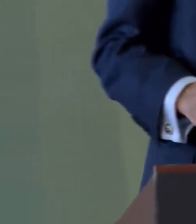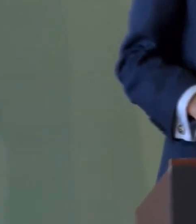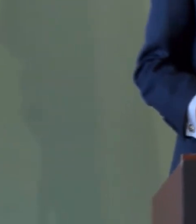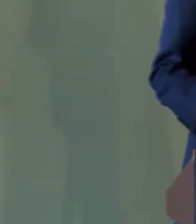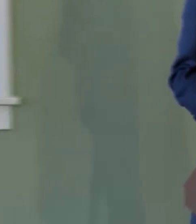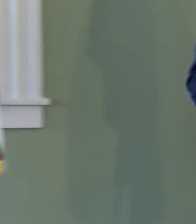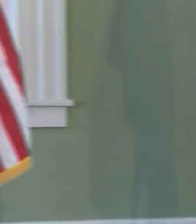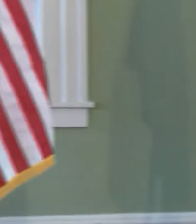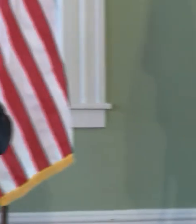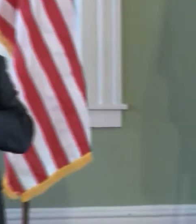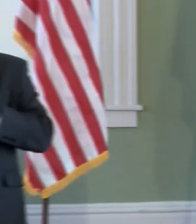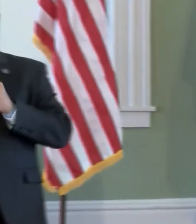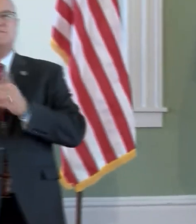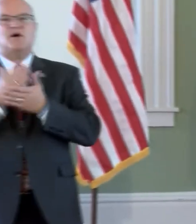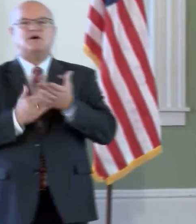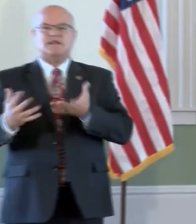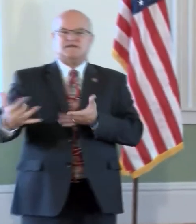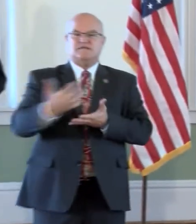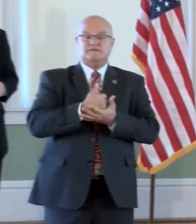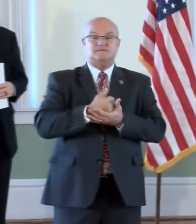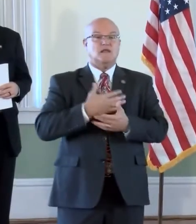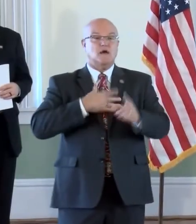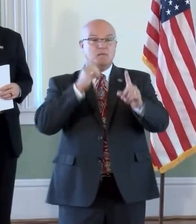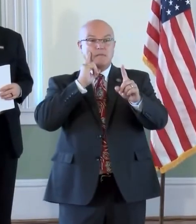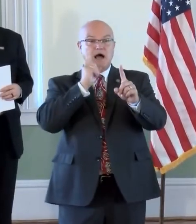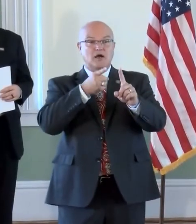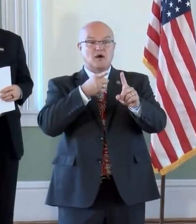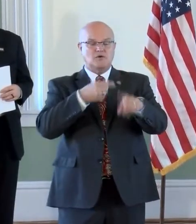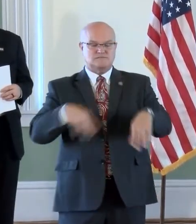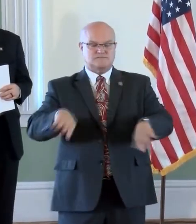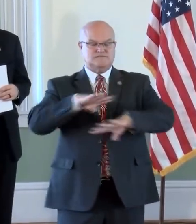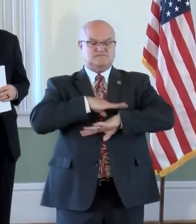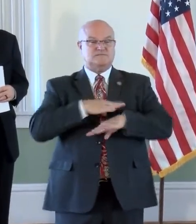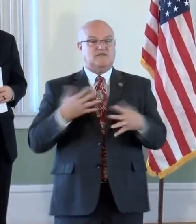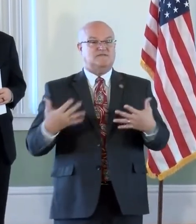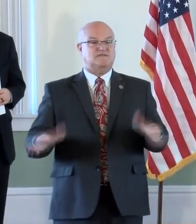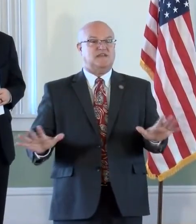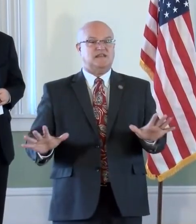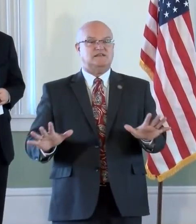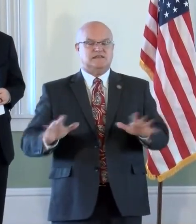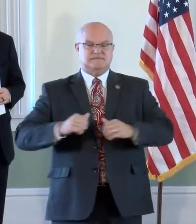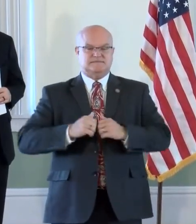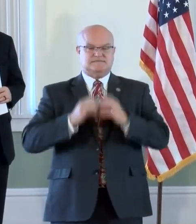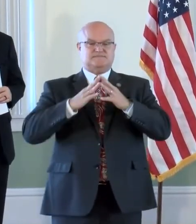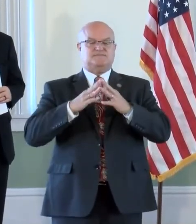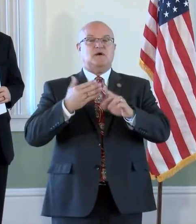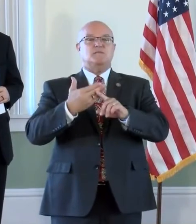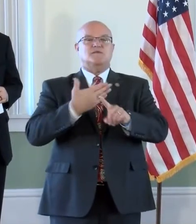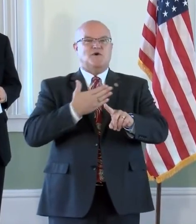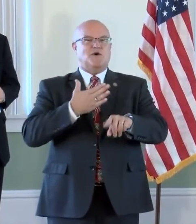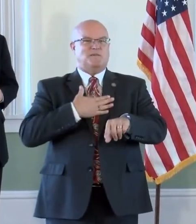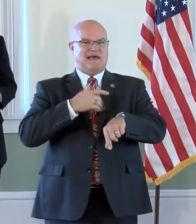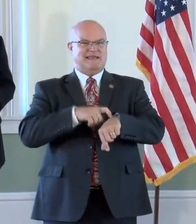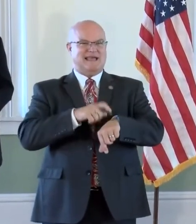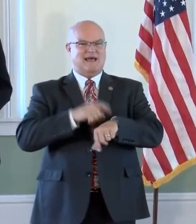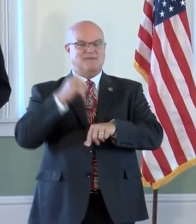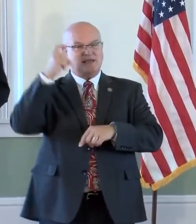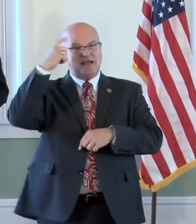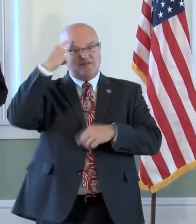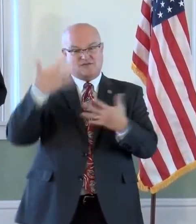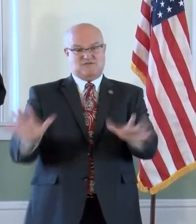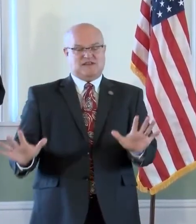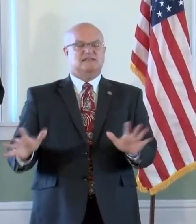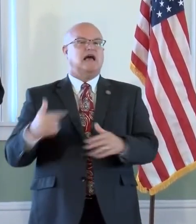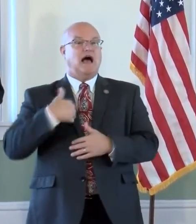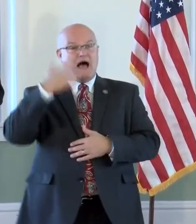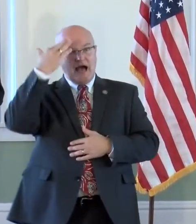of this campaign. My goal is to have this completed and installed before I finish my time as governor. Now, I